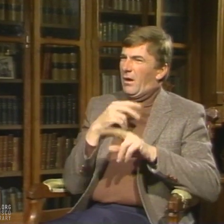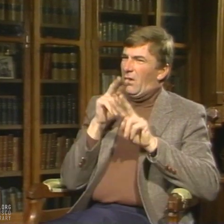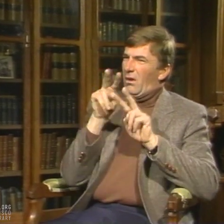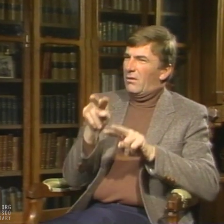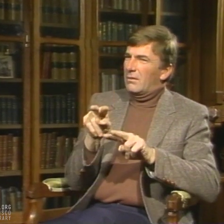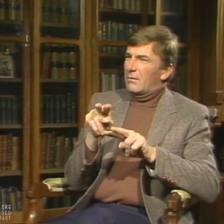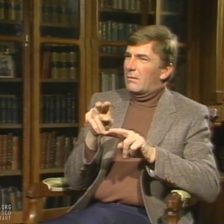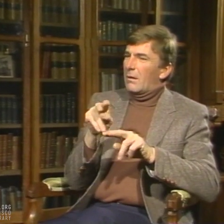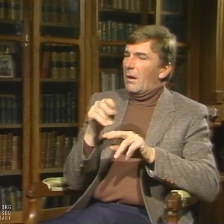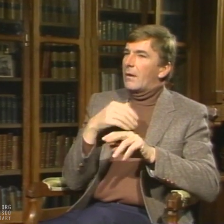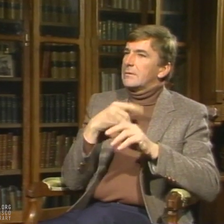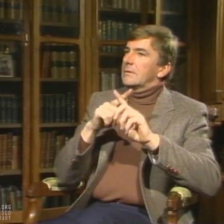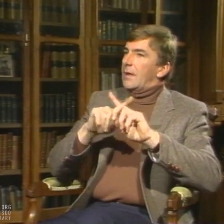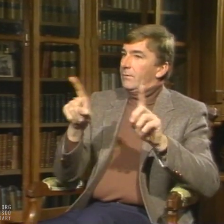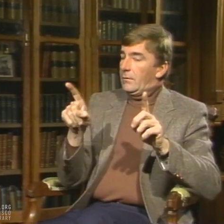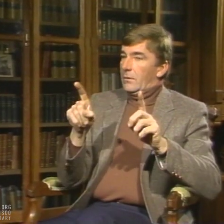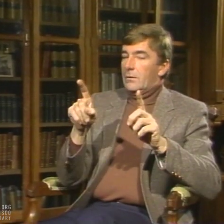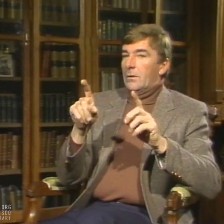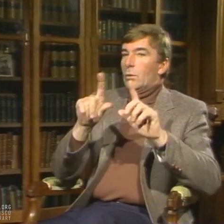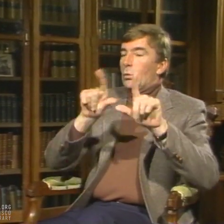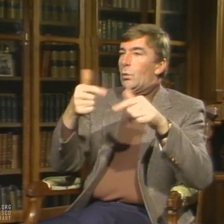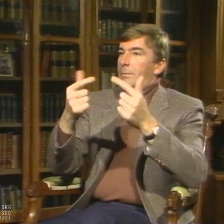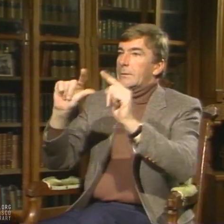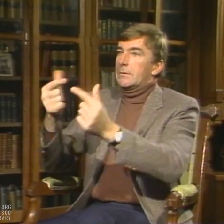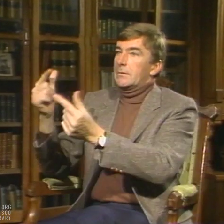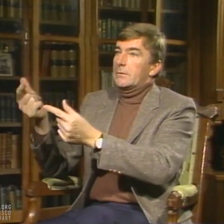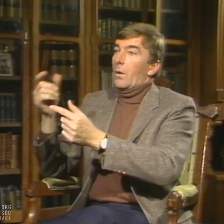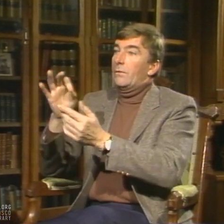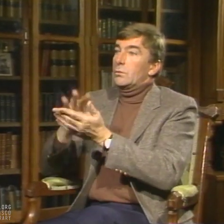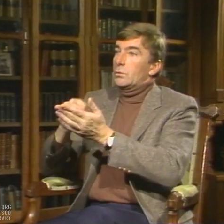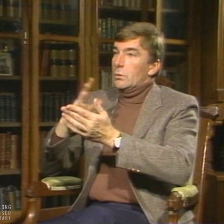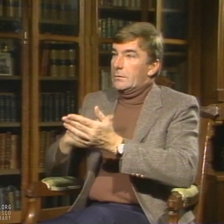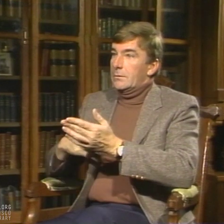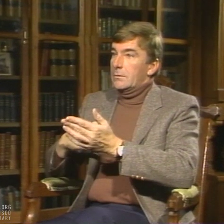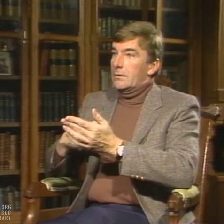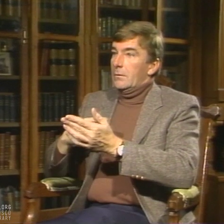Students were breaking into cliques, seeking out others with whom they could communicate.